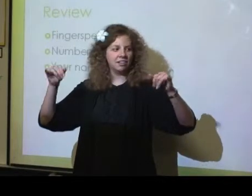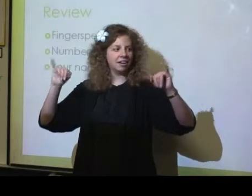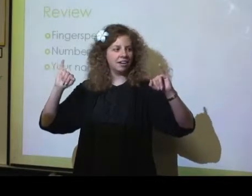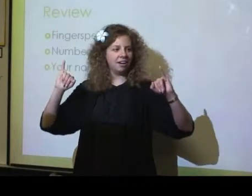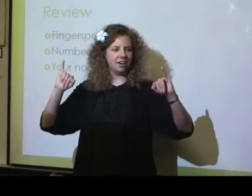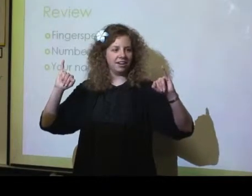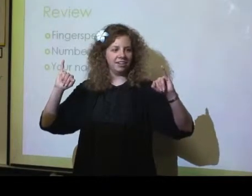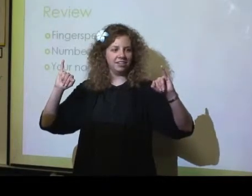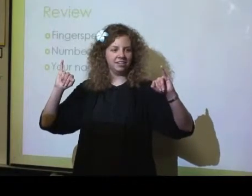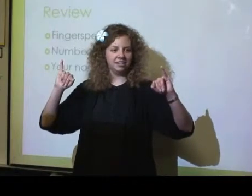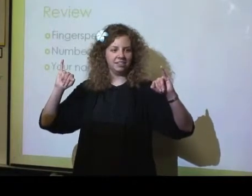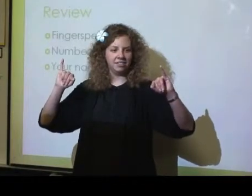I.